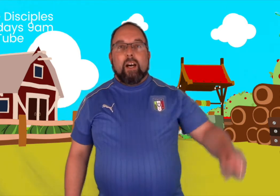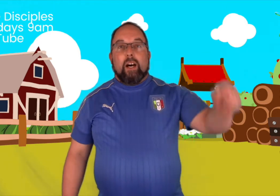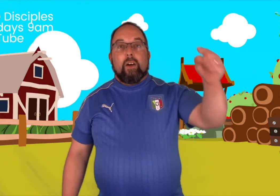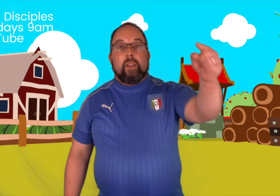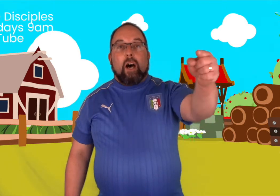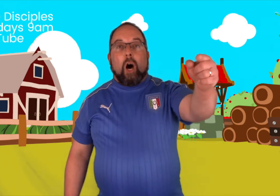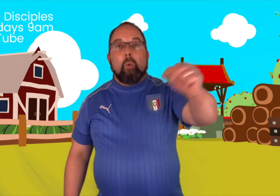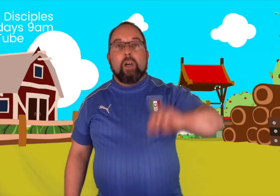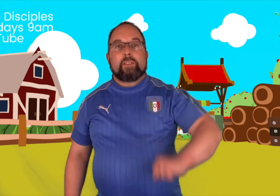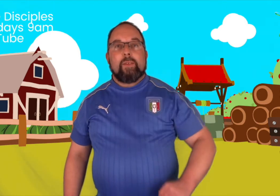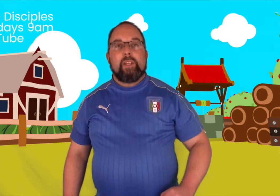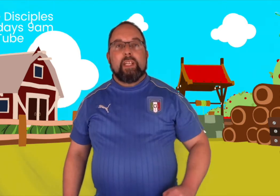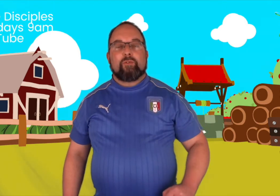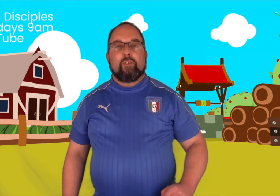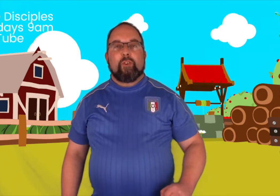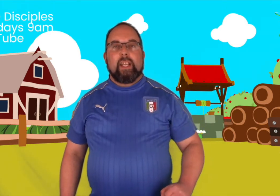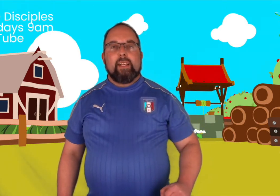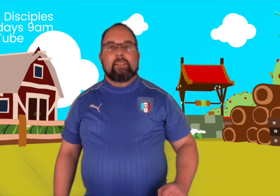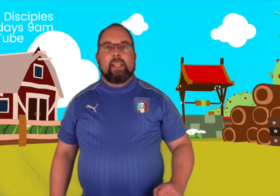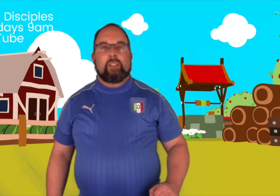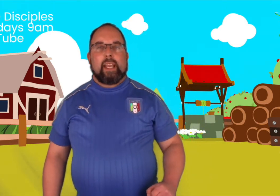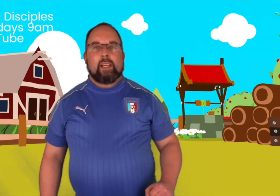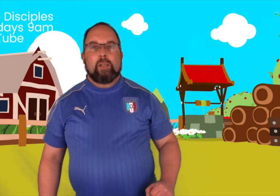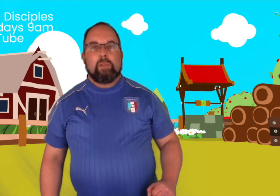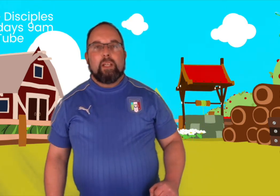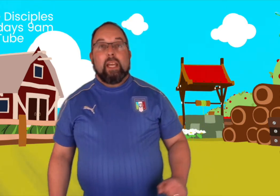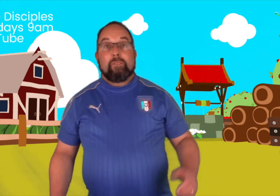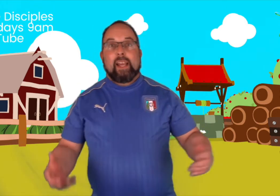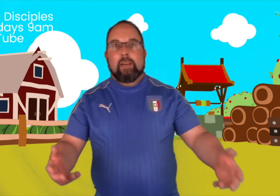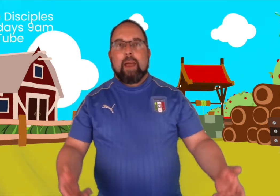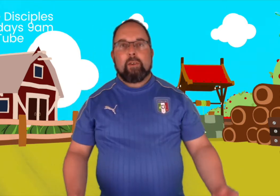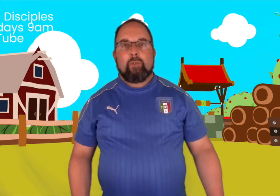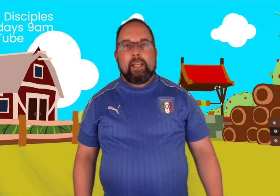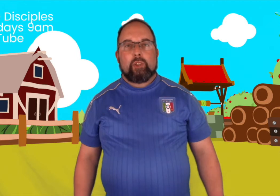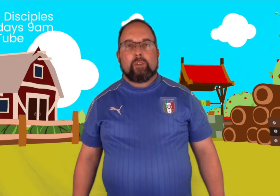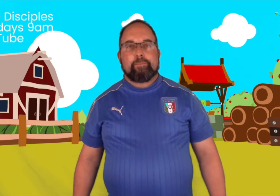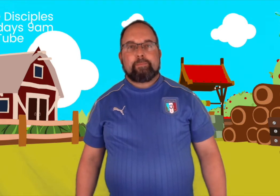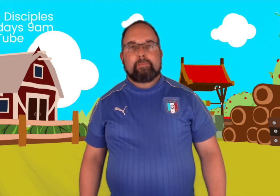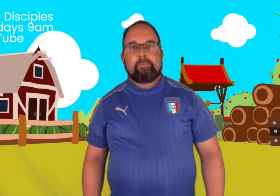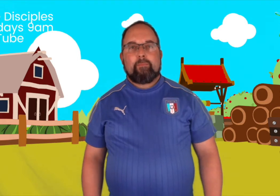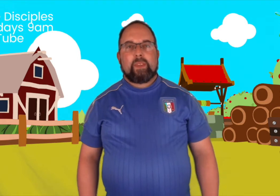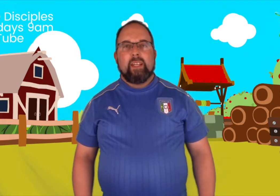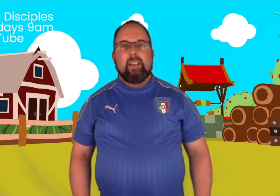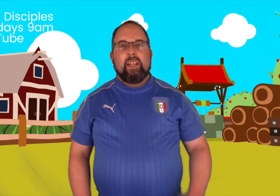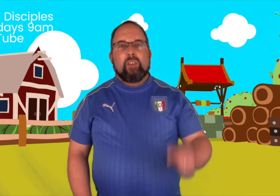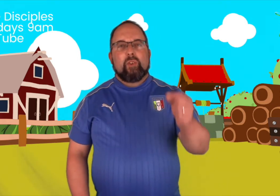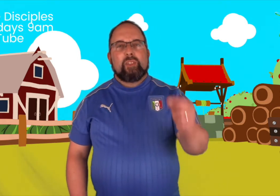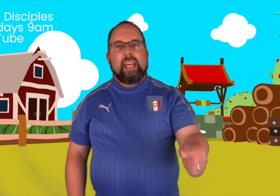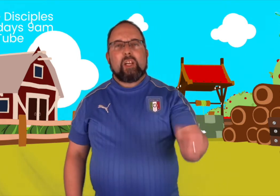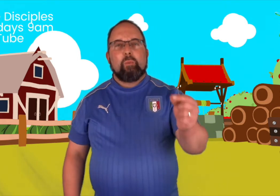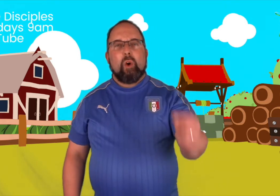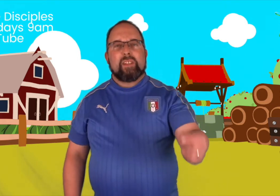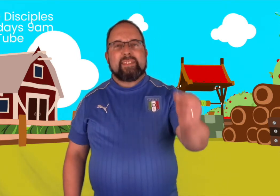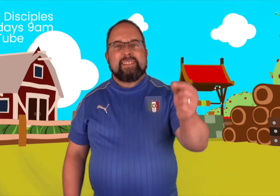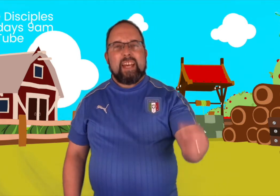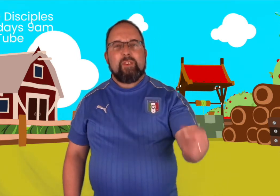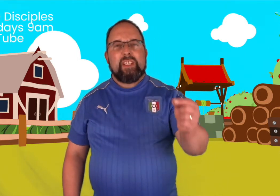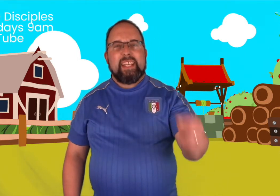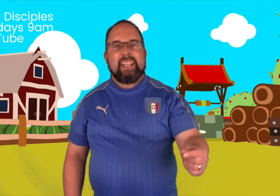I'll work seven years for free, said Jacob, if I can marry Rachel. So Jacob worked seven years,